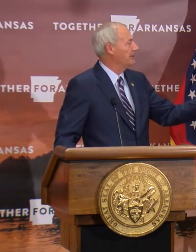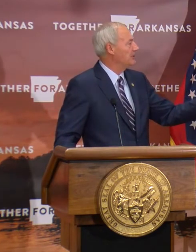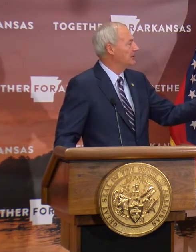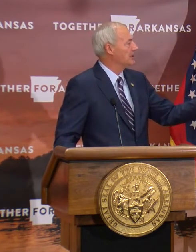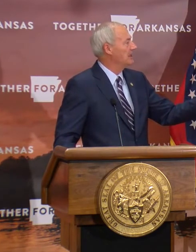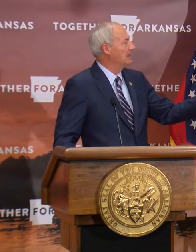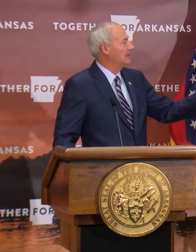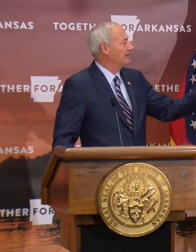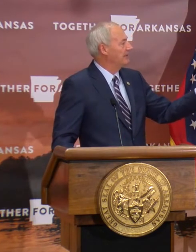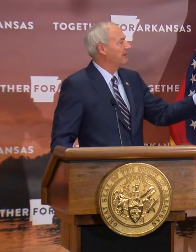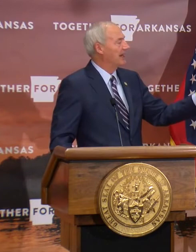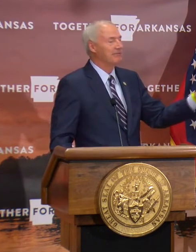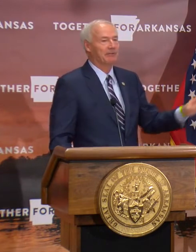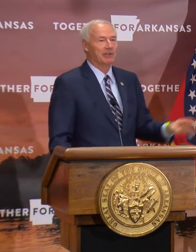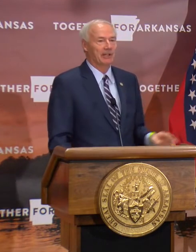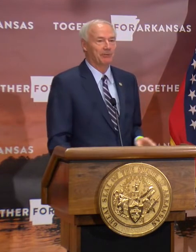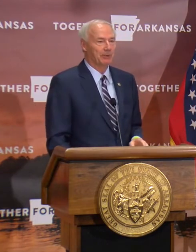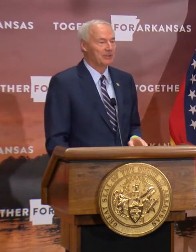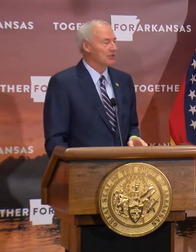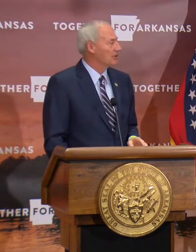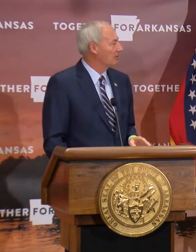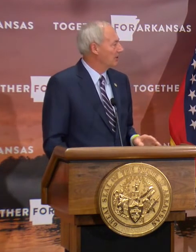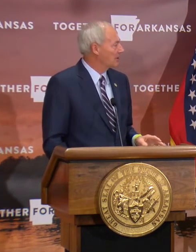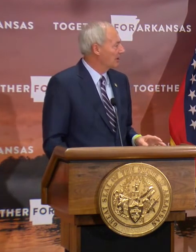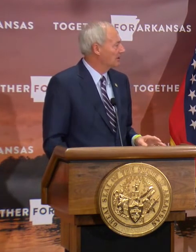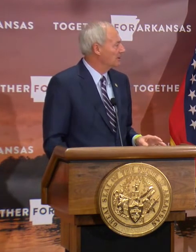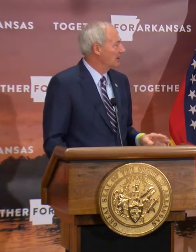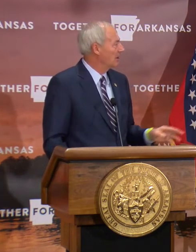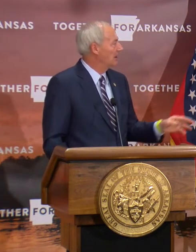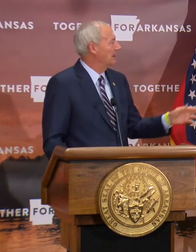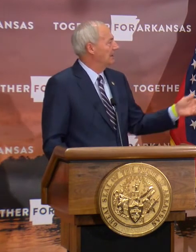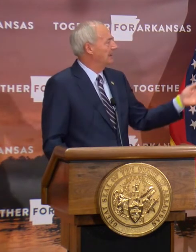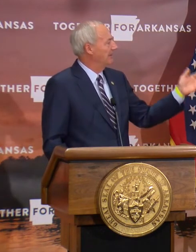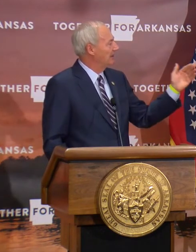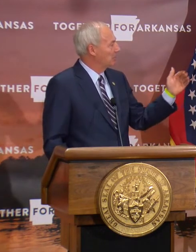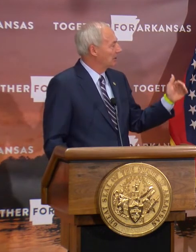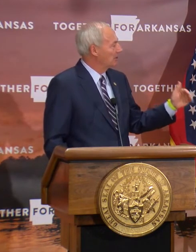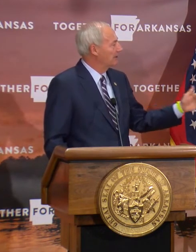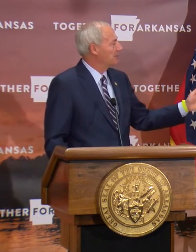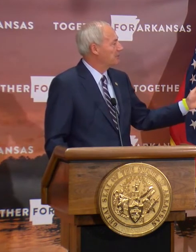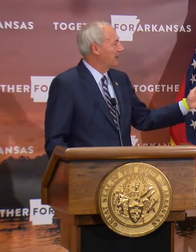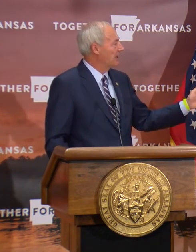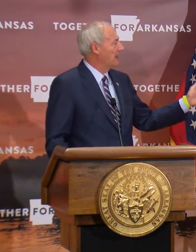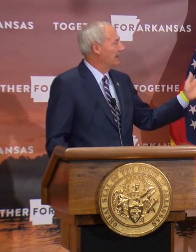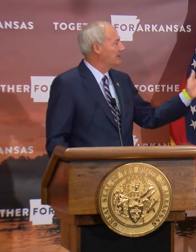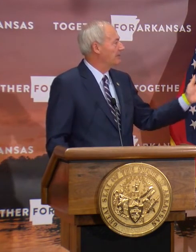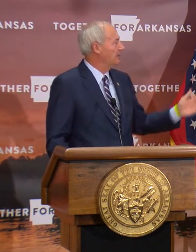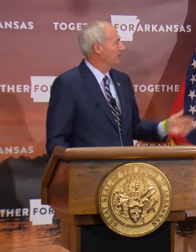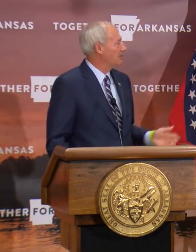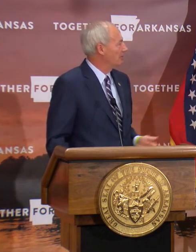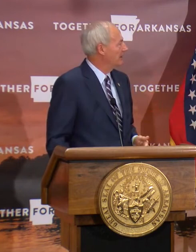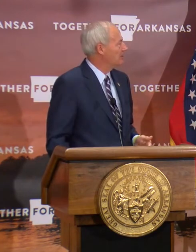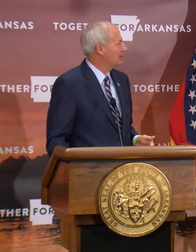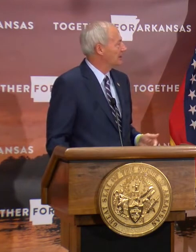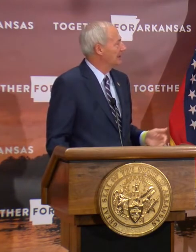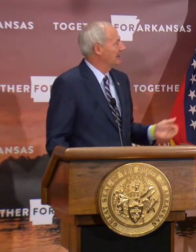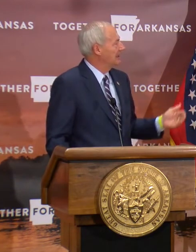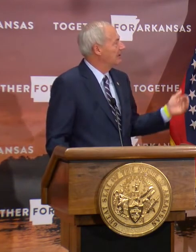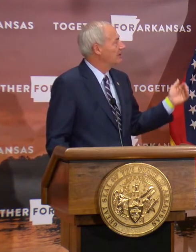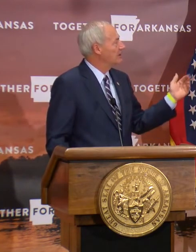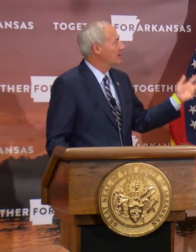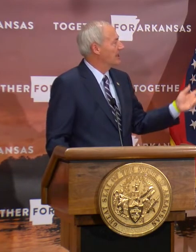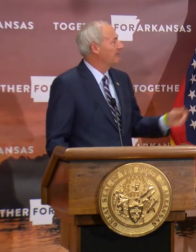health regions, the five different health regions across Arkansas. And then we're going to look at the trend lines for each of those regions.